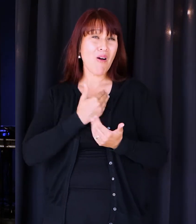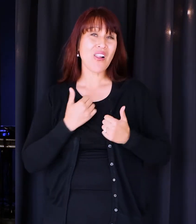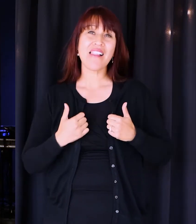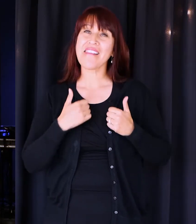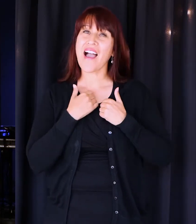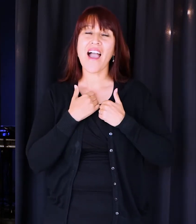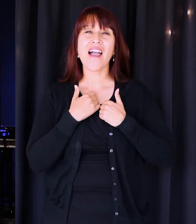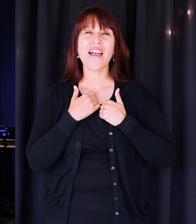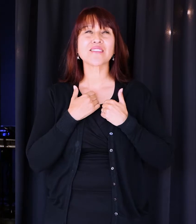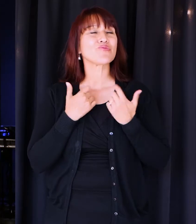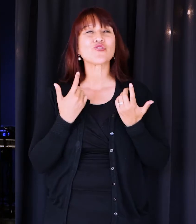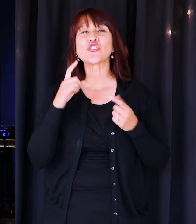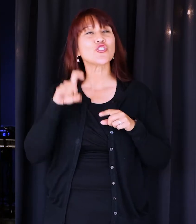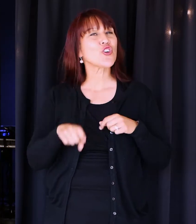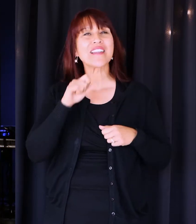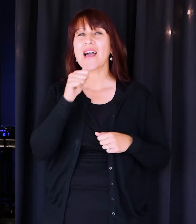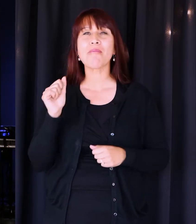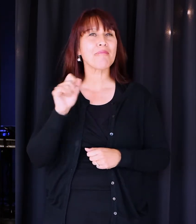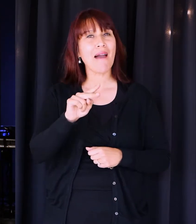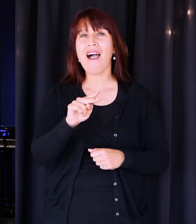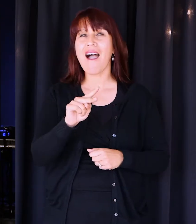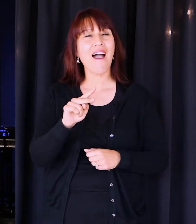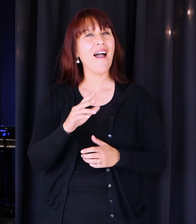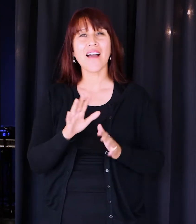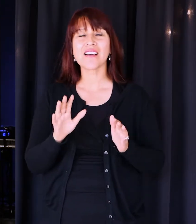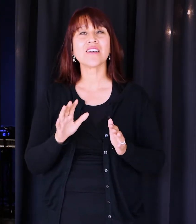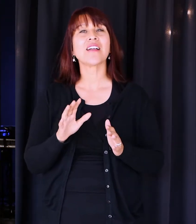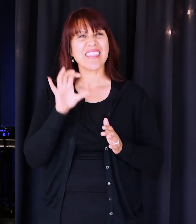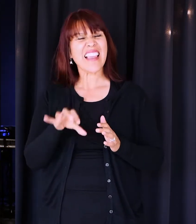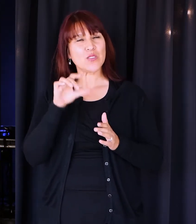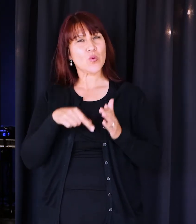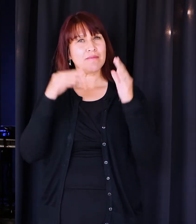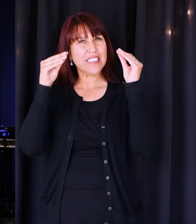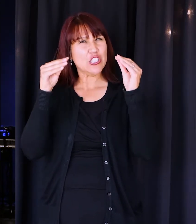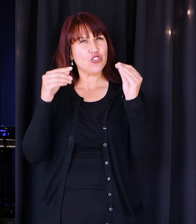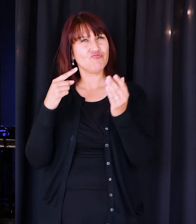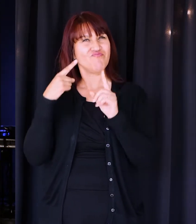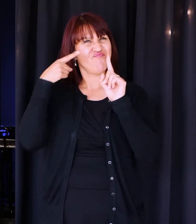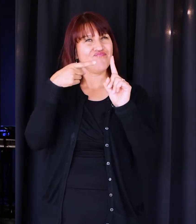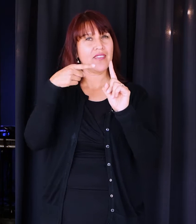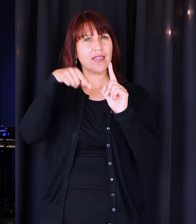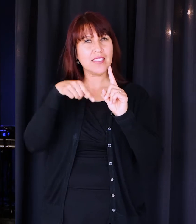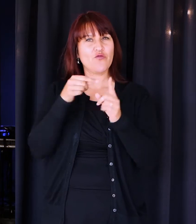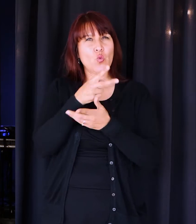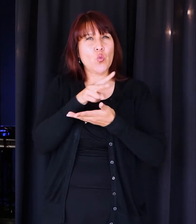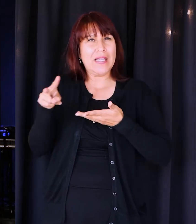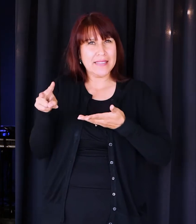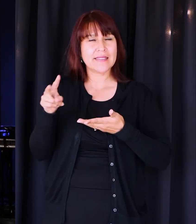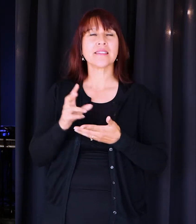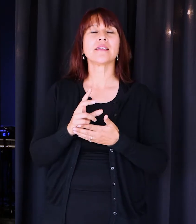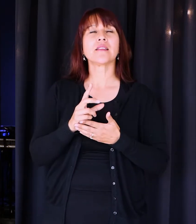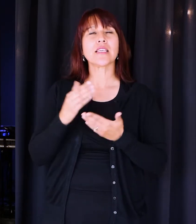absolutely shouldn't go back to. That's what this series is about. That's what we're going to talk about over the next couple of weeks